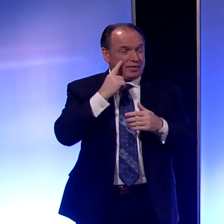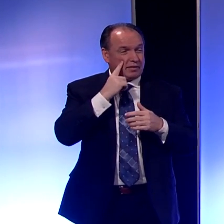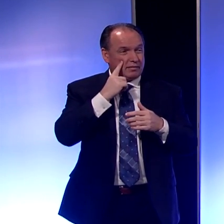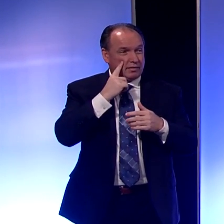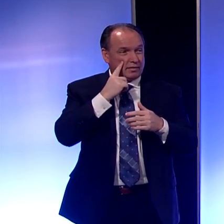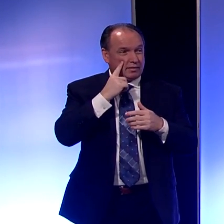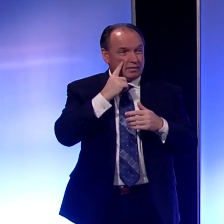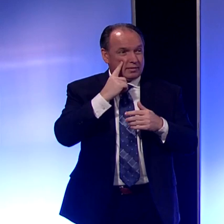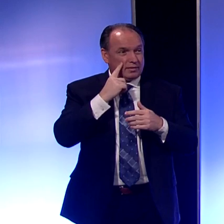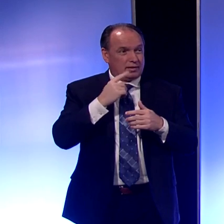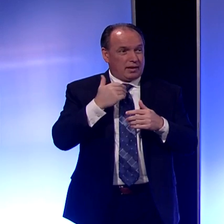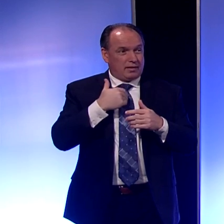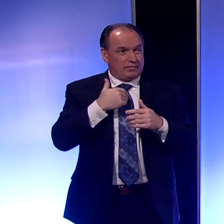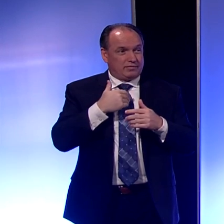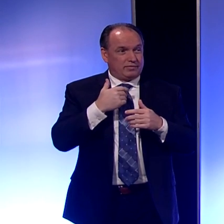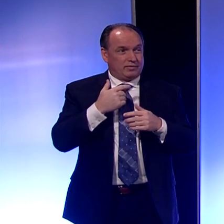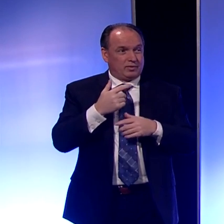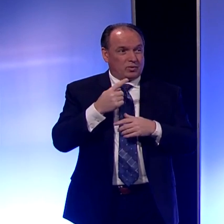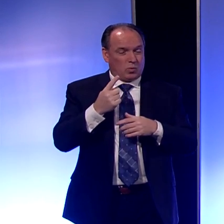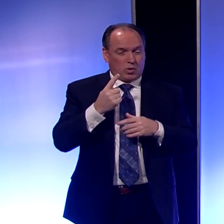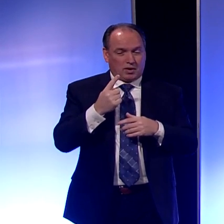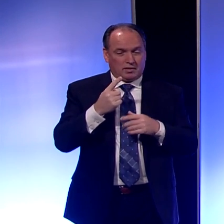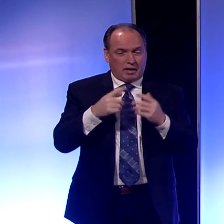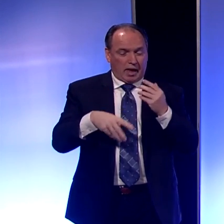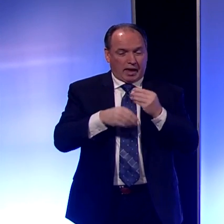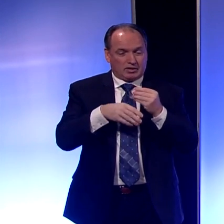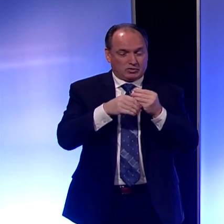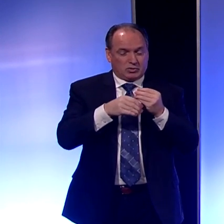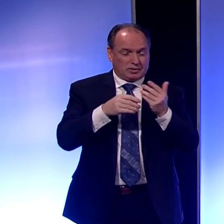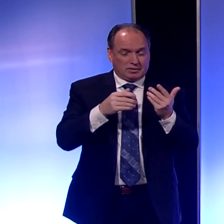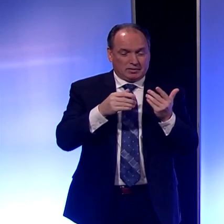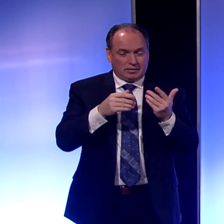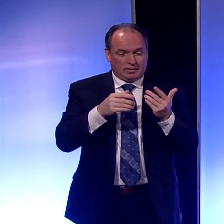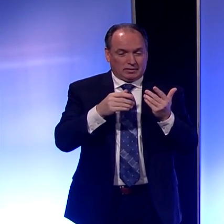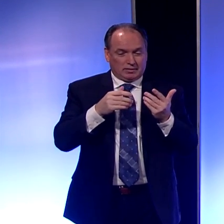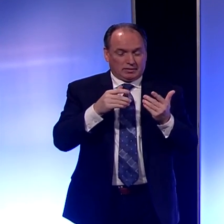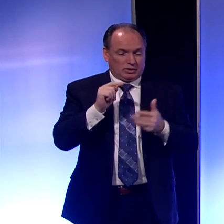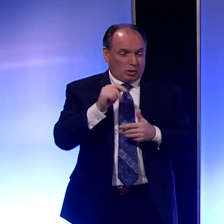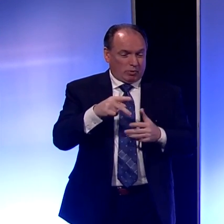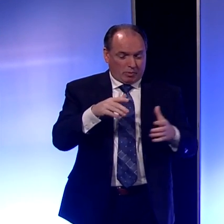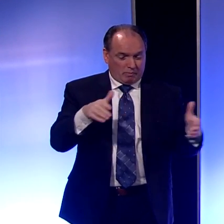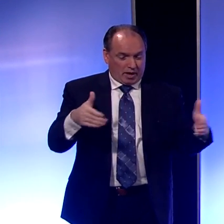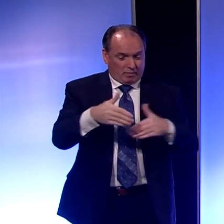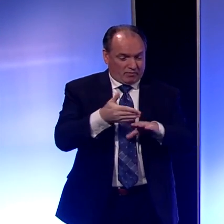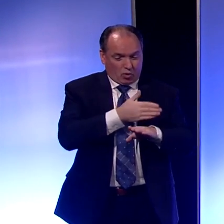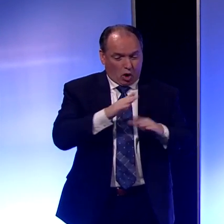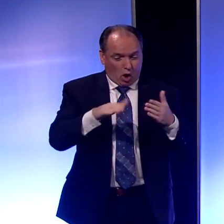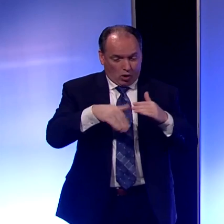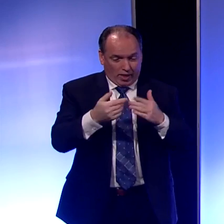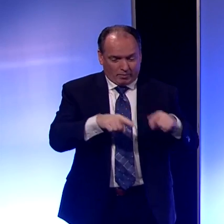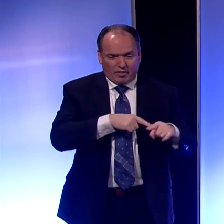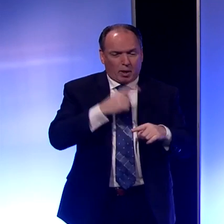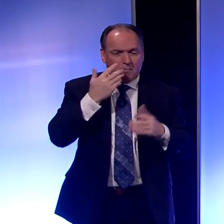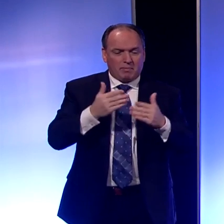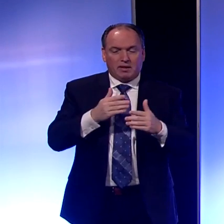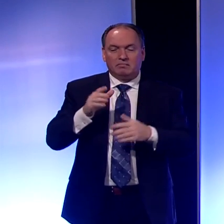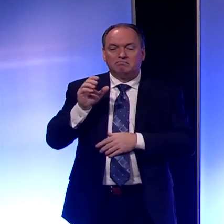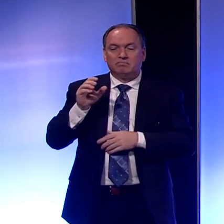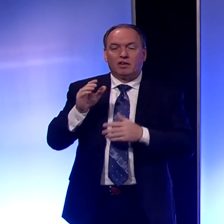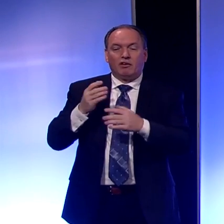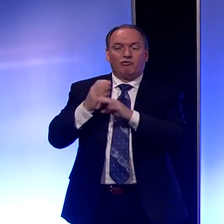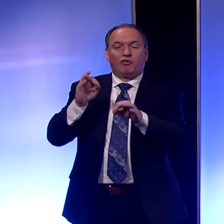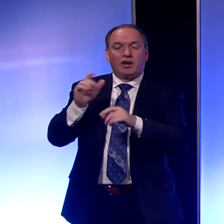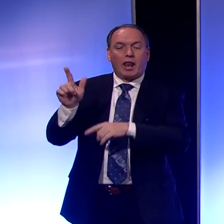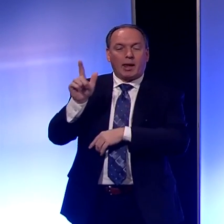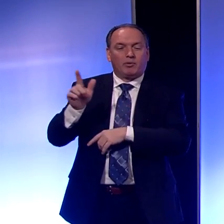I have one extra packet of toilet paper that I've had prior to this all happening. And I thought maybe I would go out and put a roll in some of